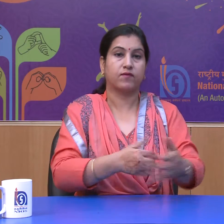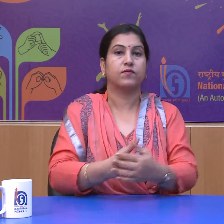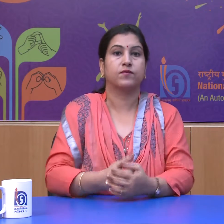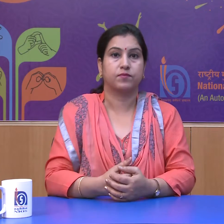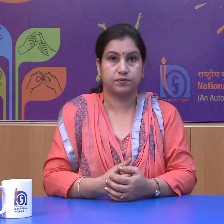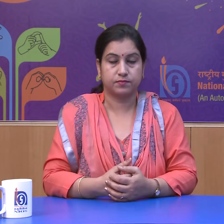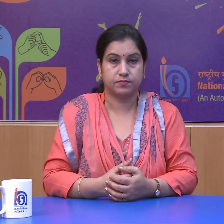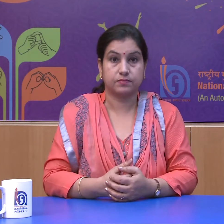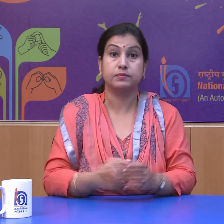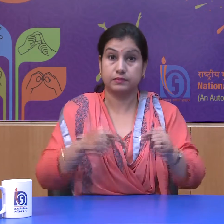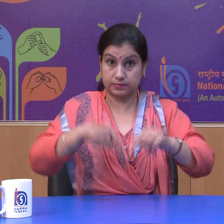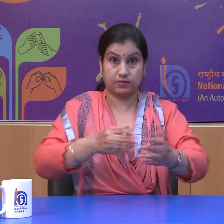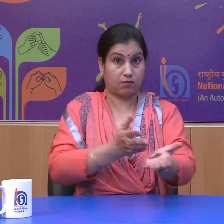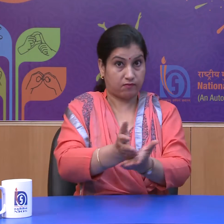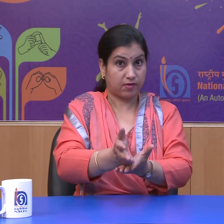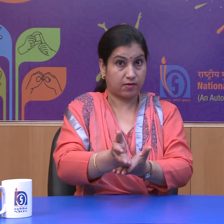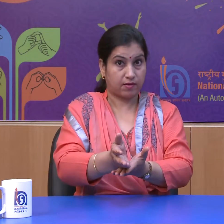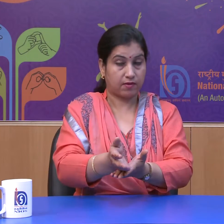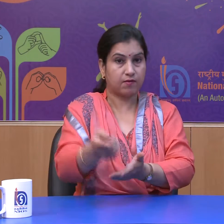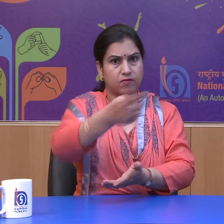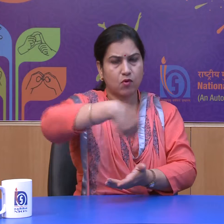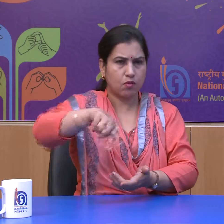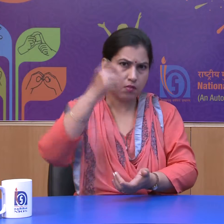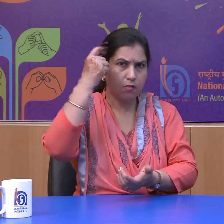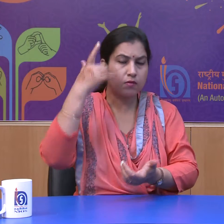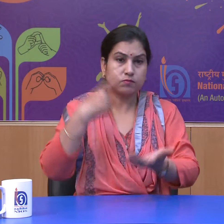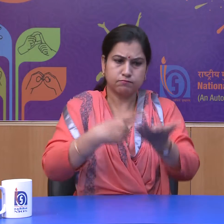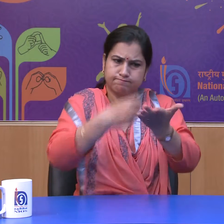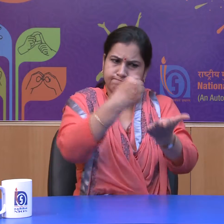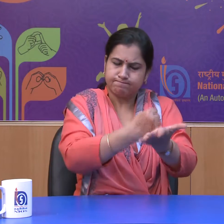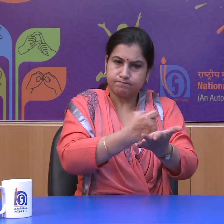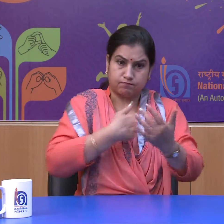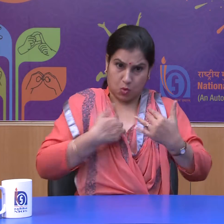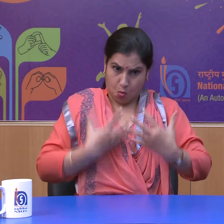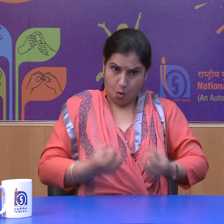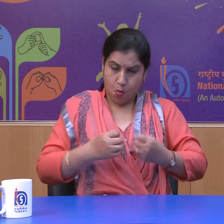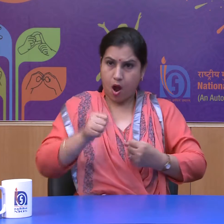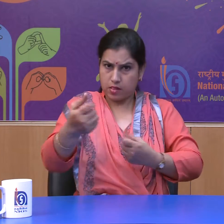In this way, rights are what we want others to do for us